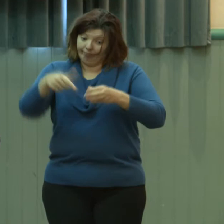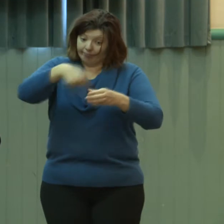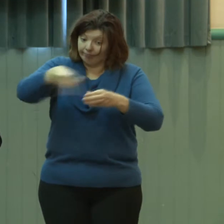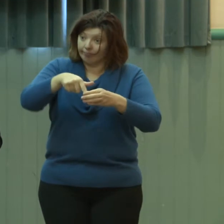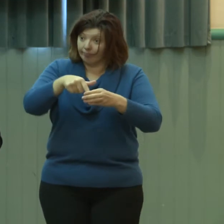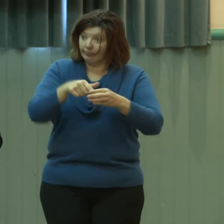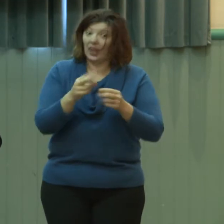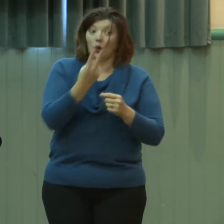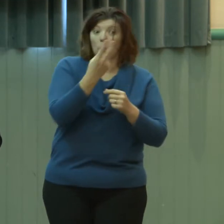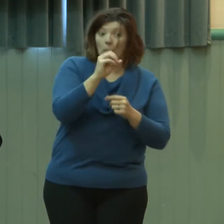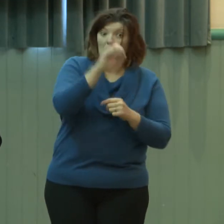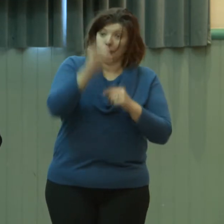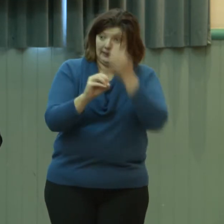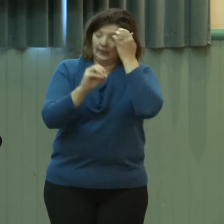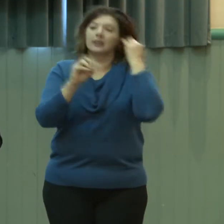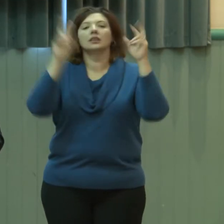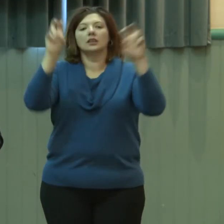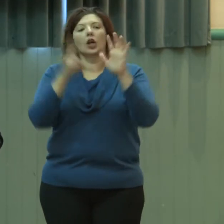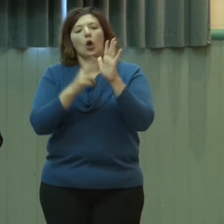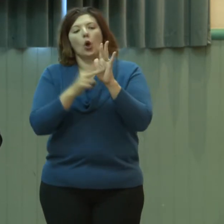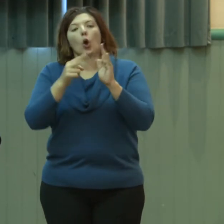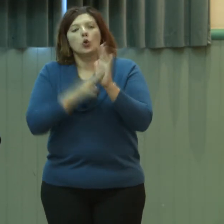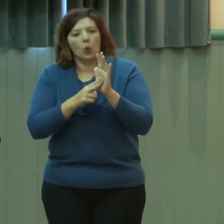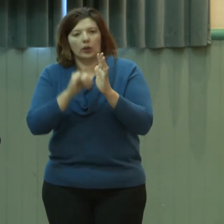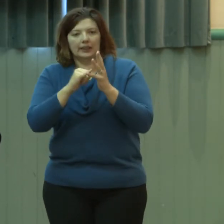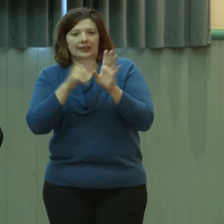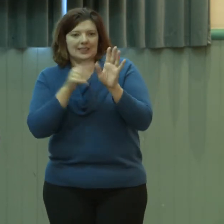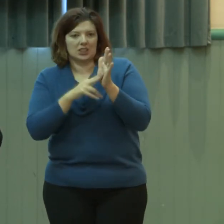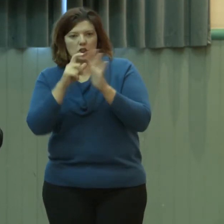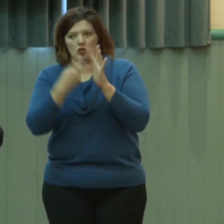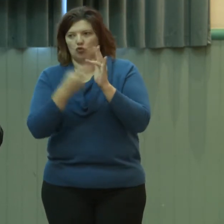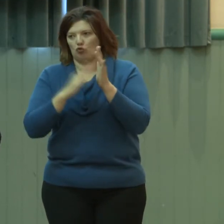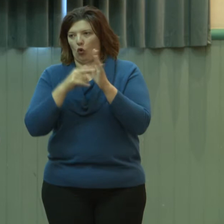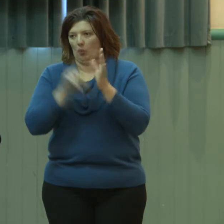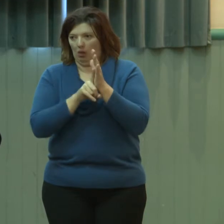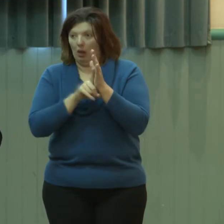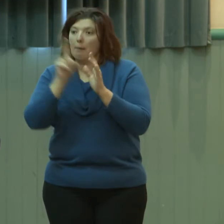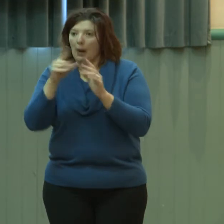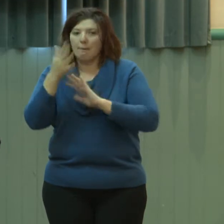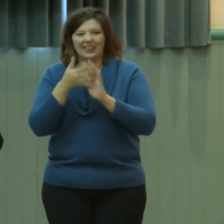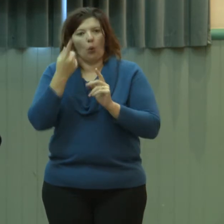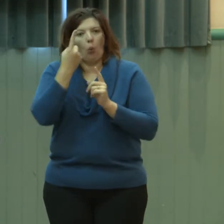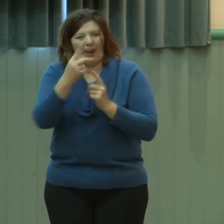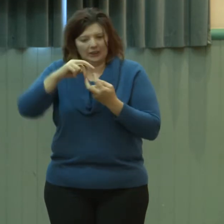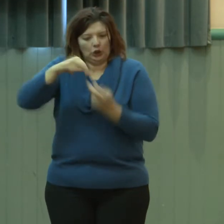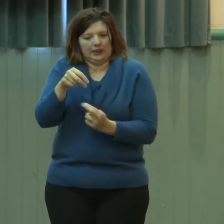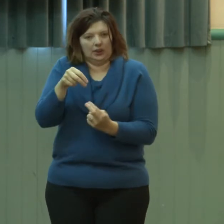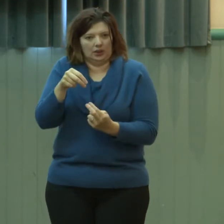-syndromal deafness, where there may be one single gene and it's just affecting one small membrane in the cochlea. And